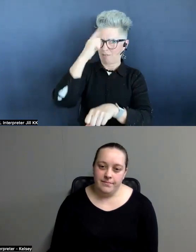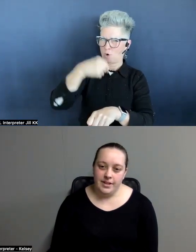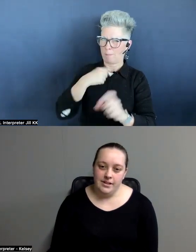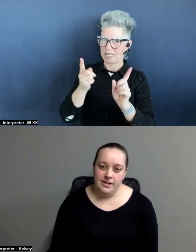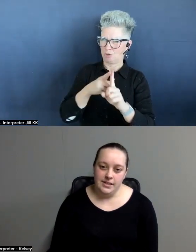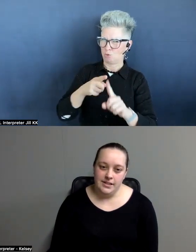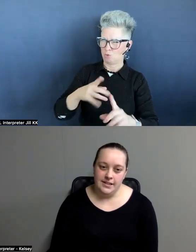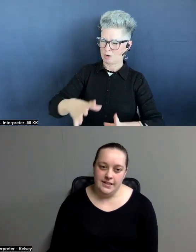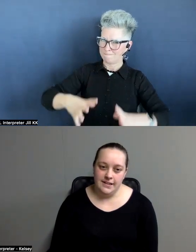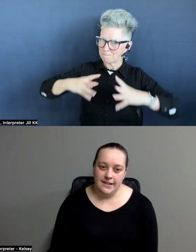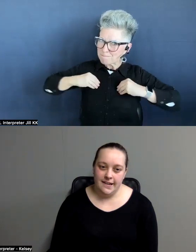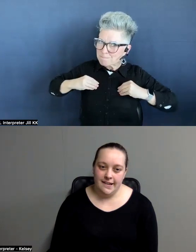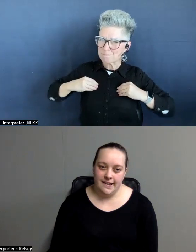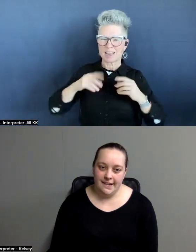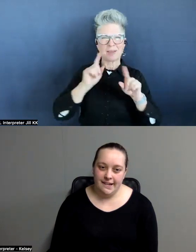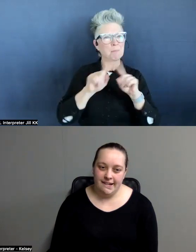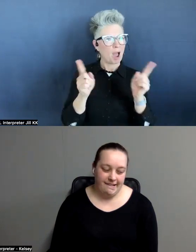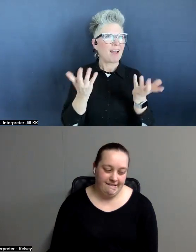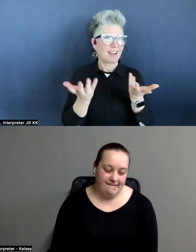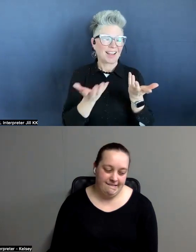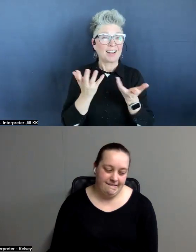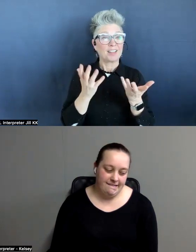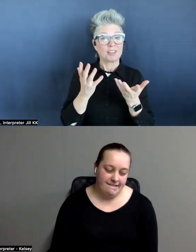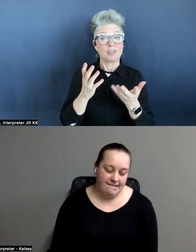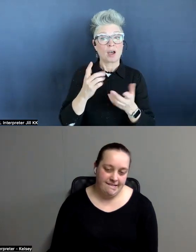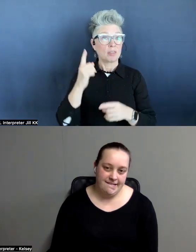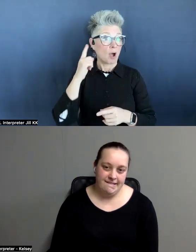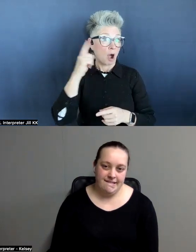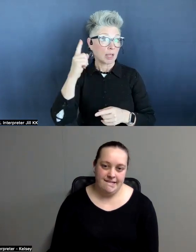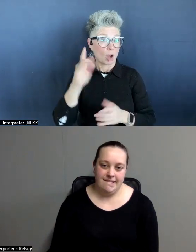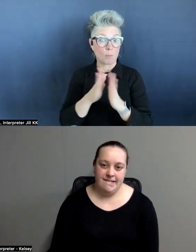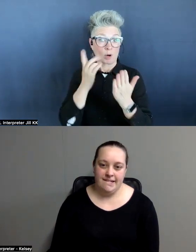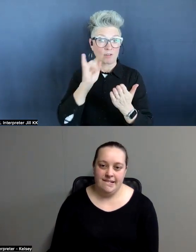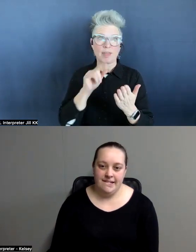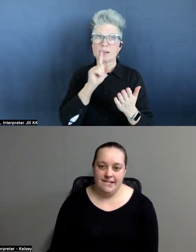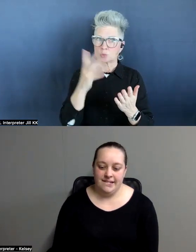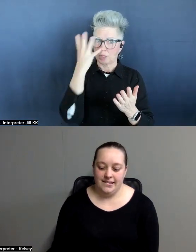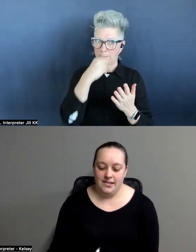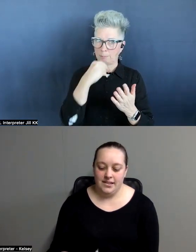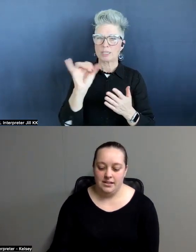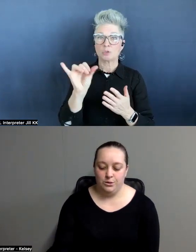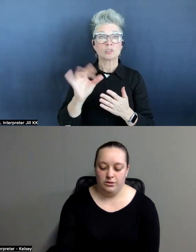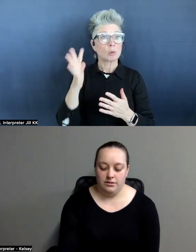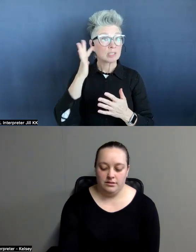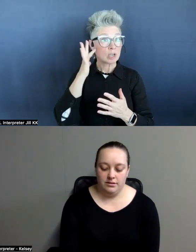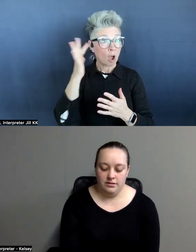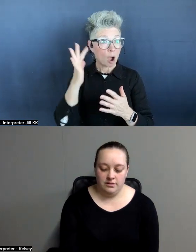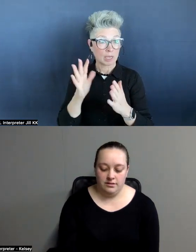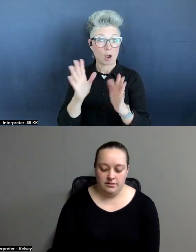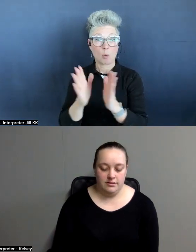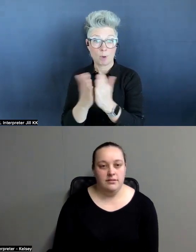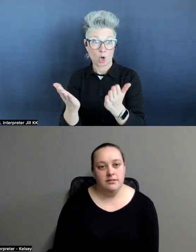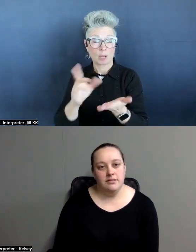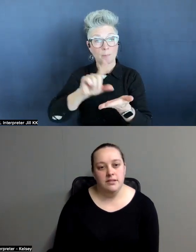around it. But, you know, the audio book for that is really pretty, too. So it's in audio and print and digital